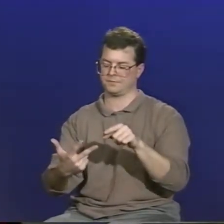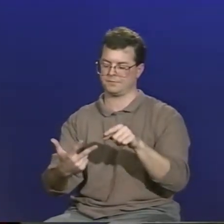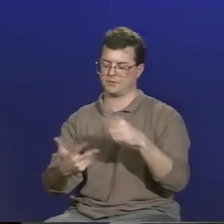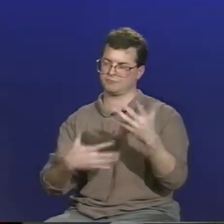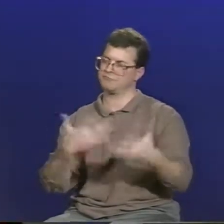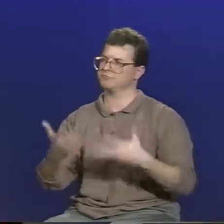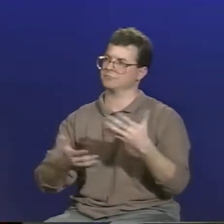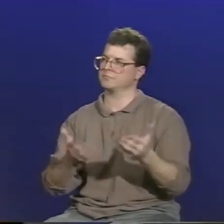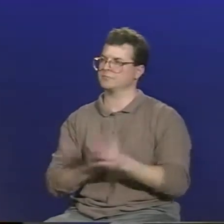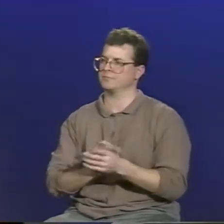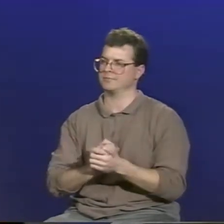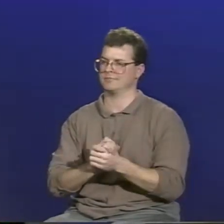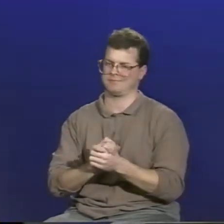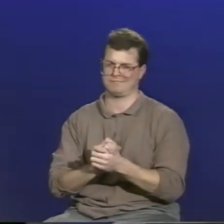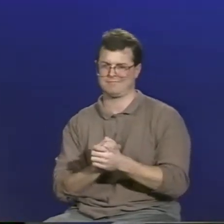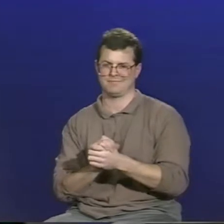in the world marketplace.